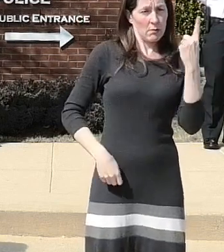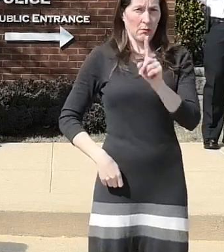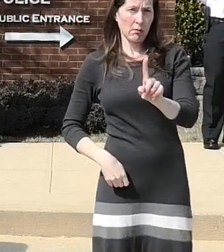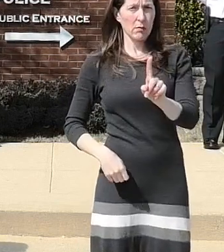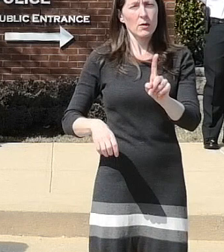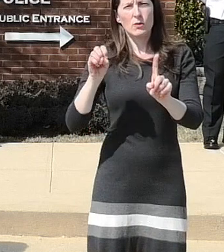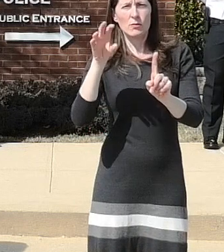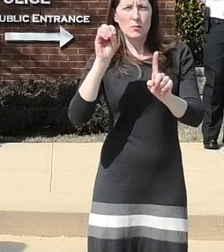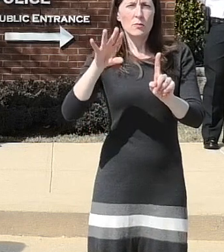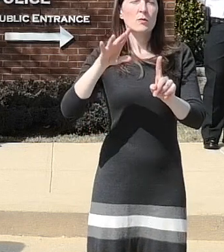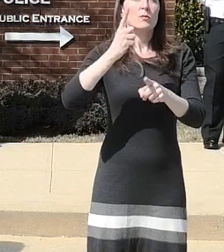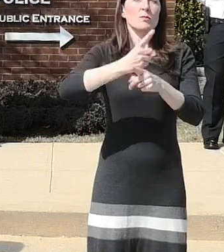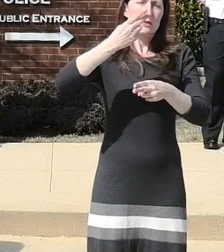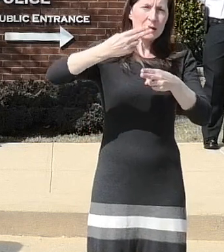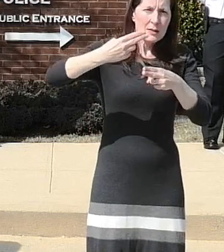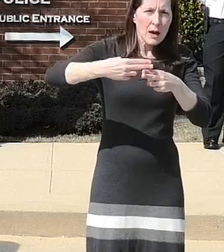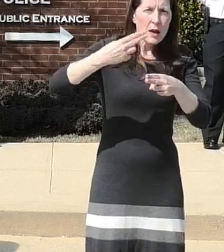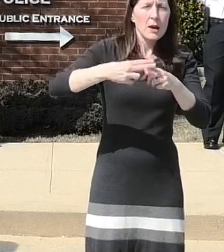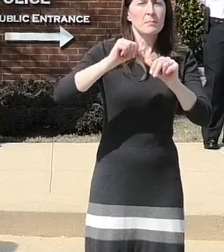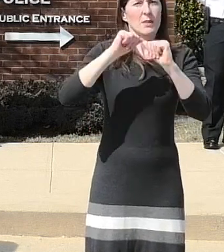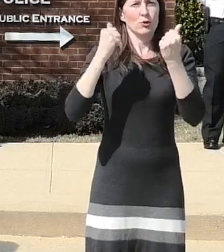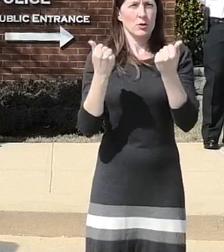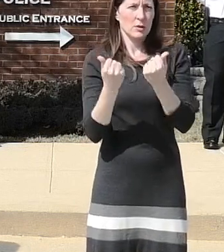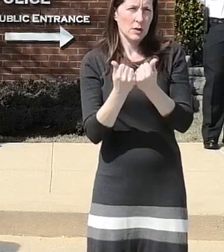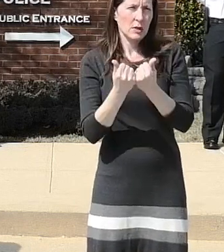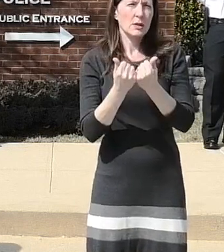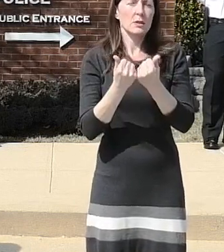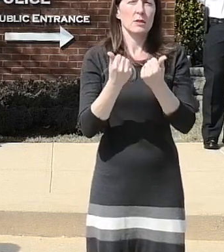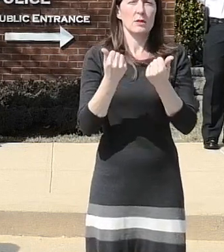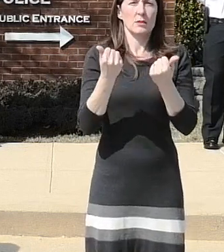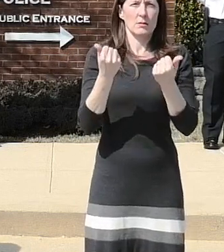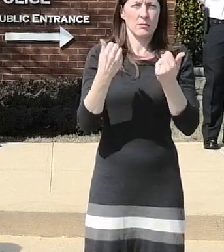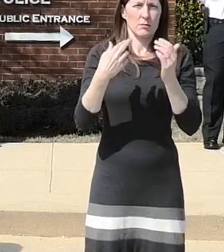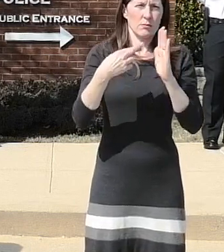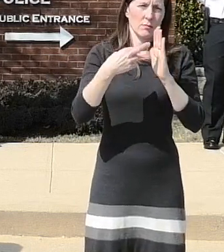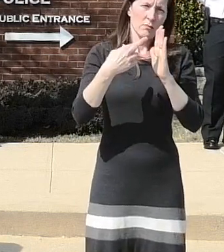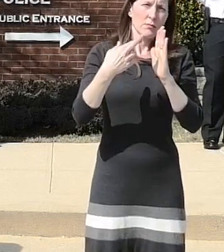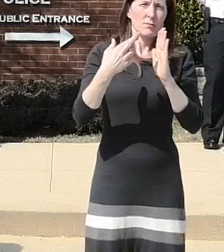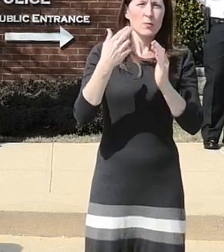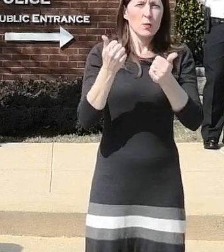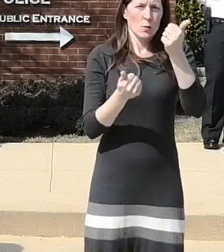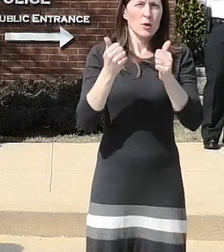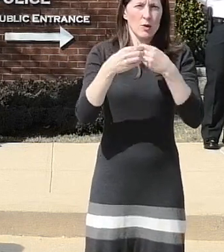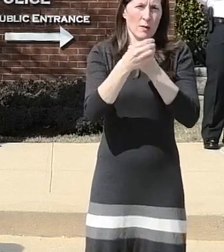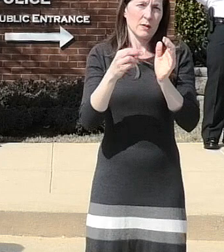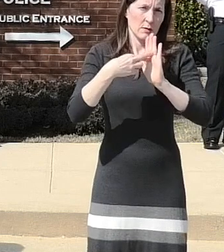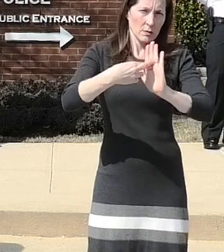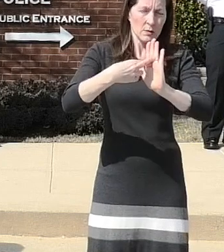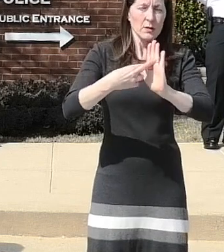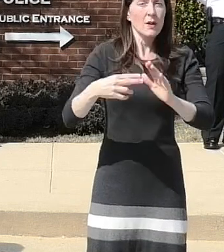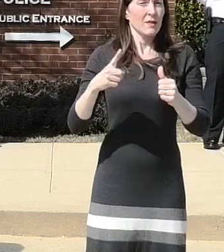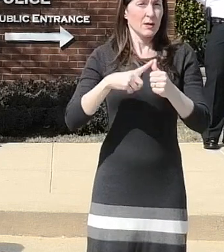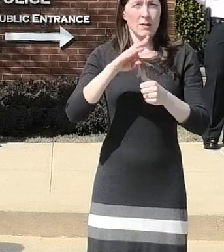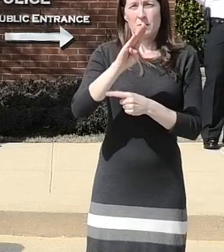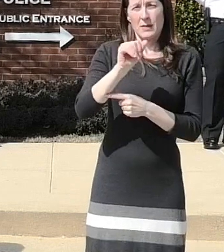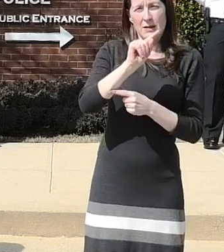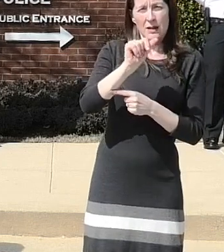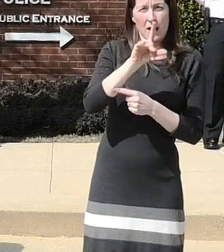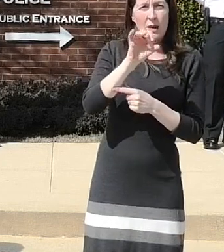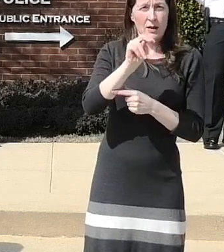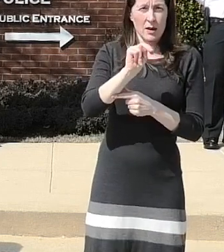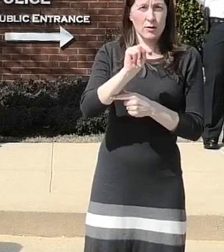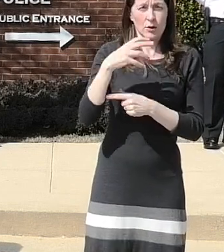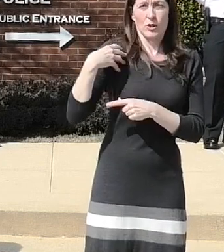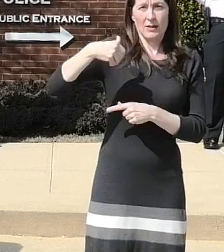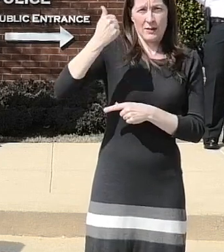agency and also give you the correct spelling of each of their names first is battalion chief sajahan